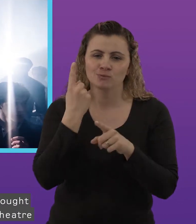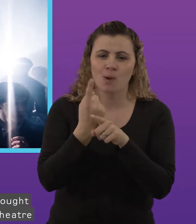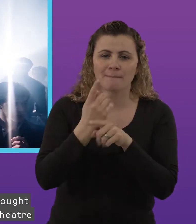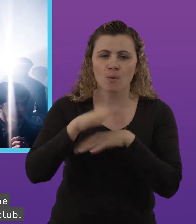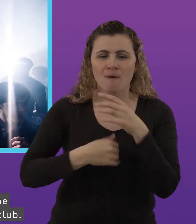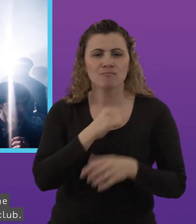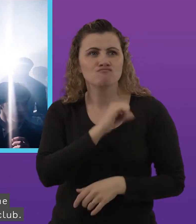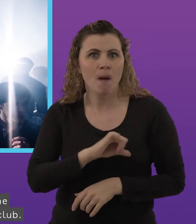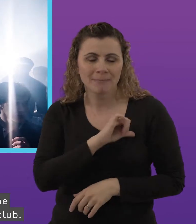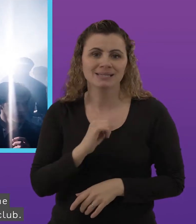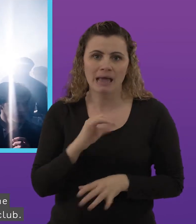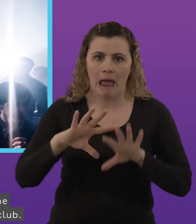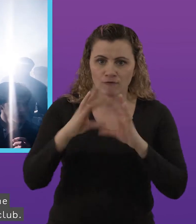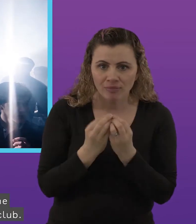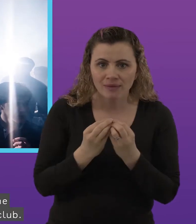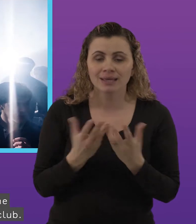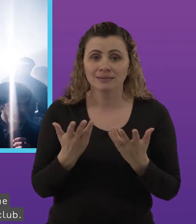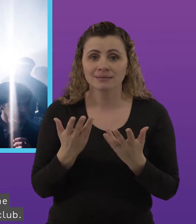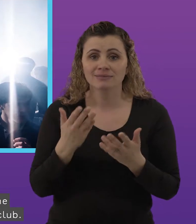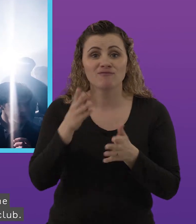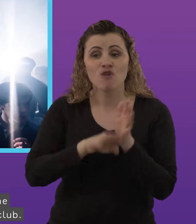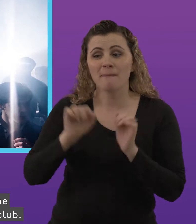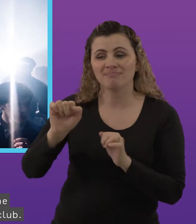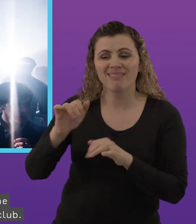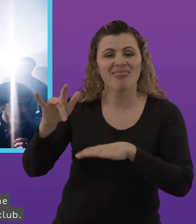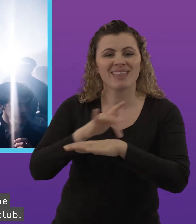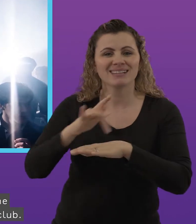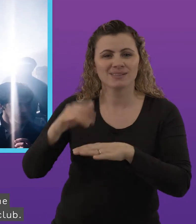Theatre and performed in the legendary Welly nightclub.